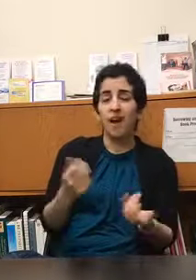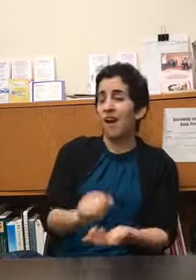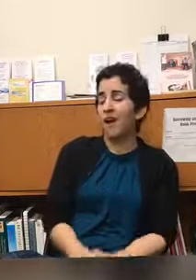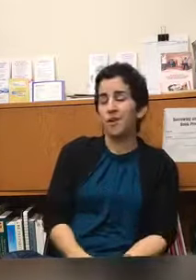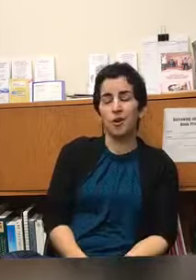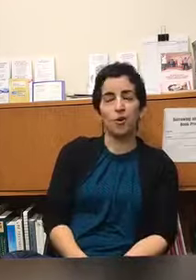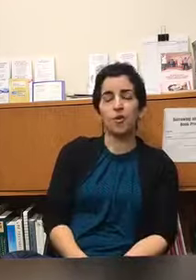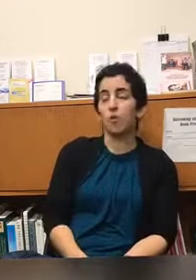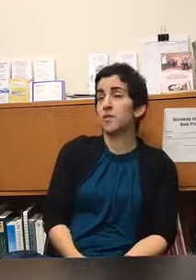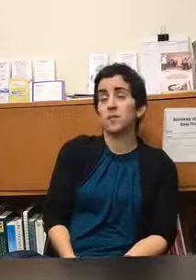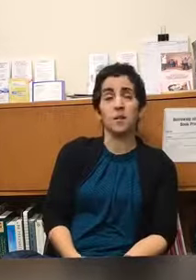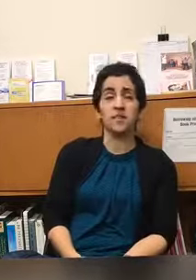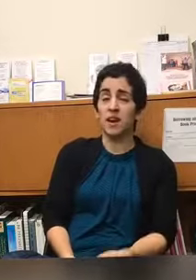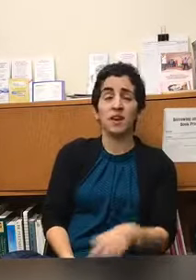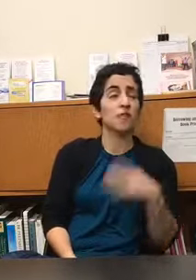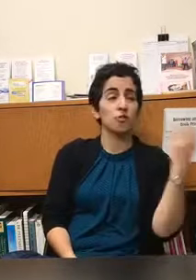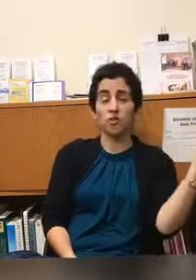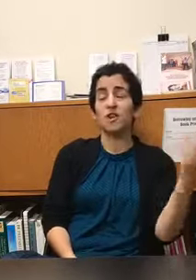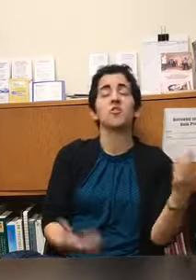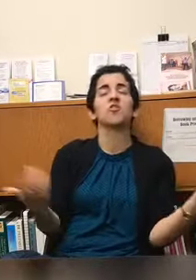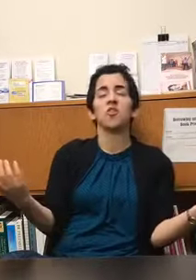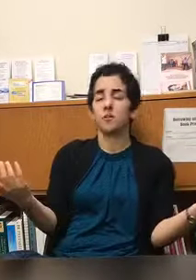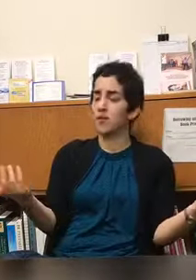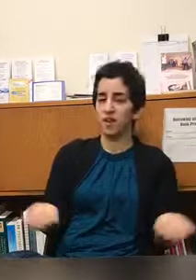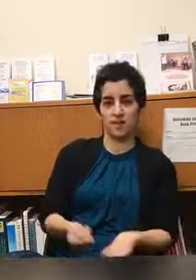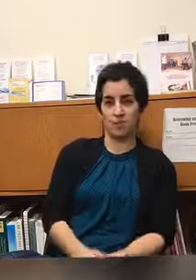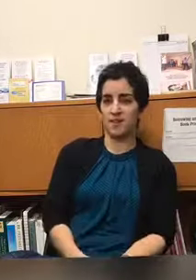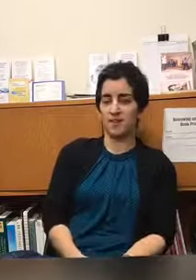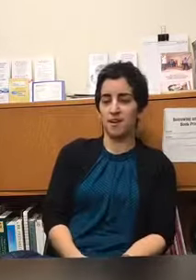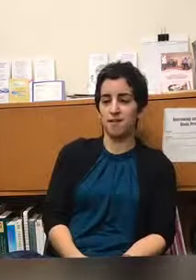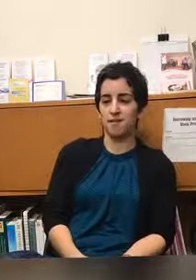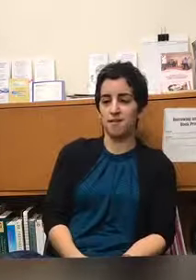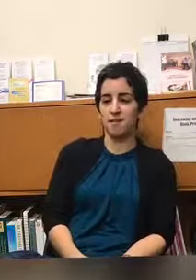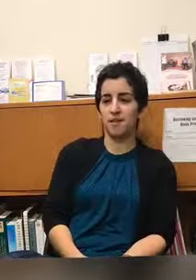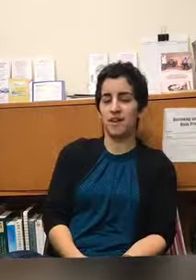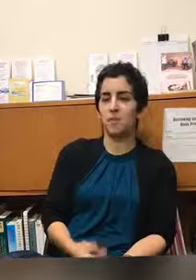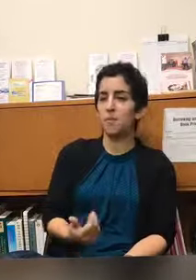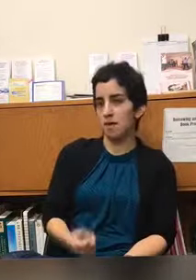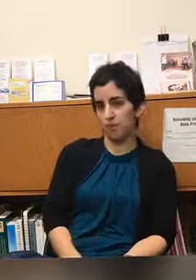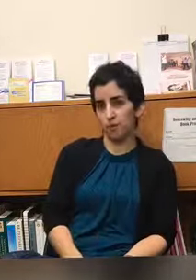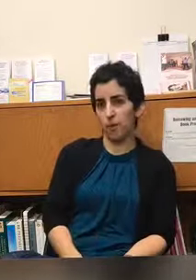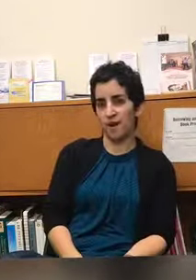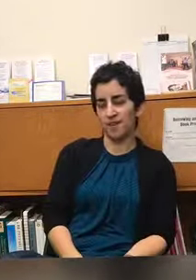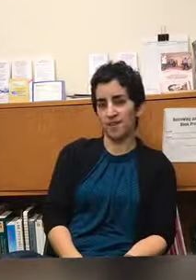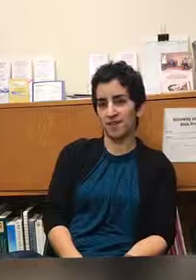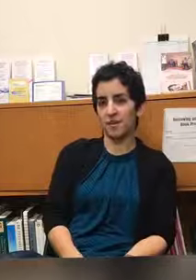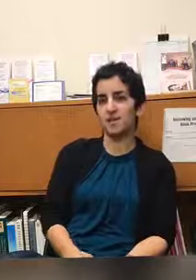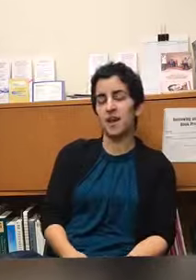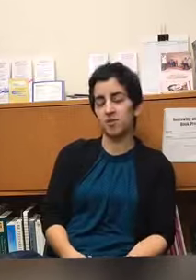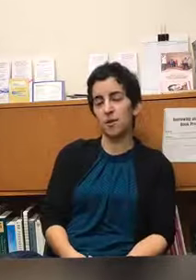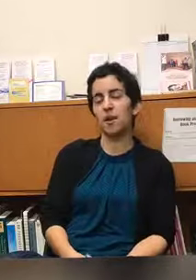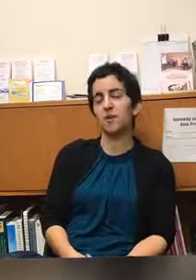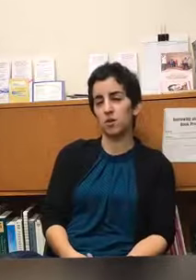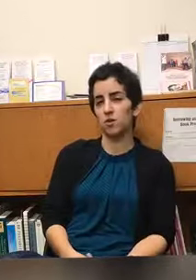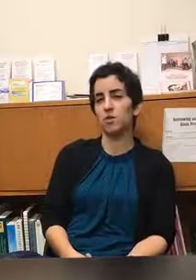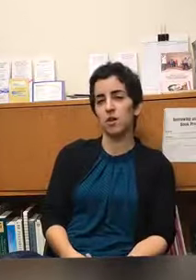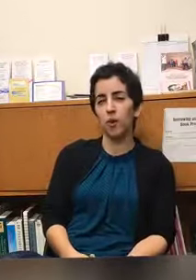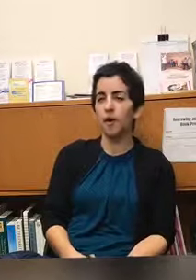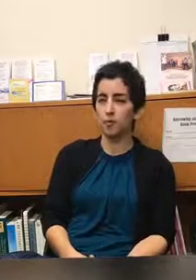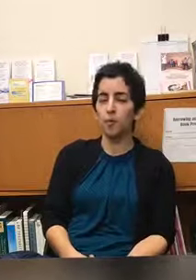you know or sometimes standing on the street and just turning my face up to the sun that's my mindful practice it doesn't have to be eyes closed in a quiet room